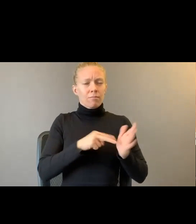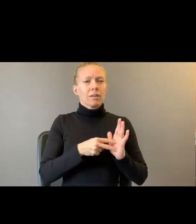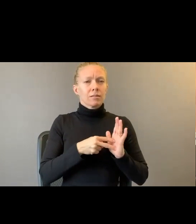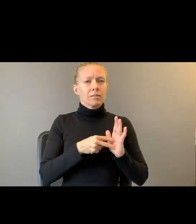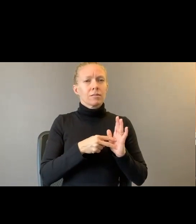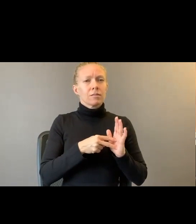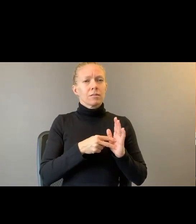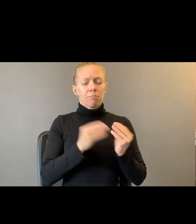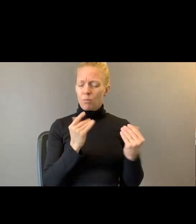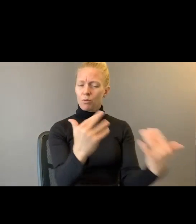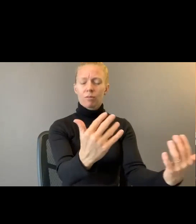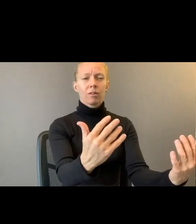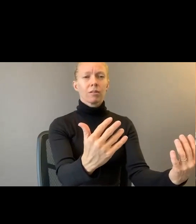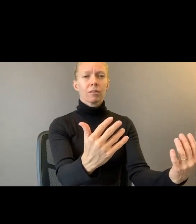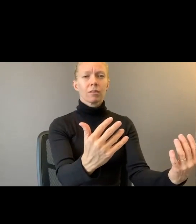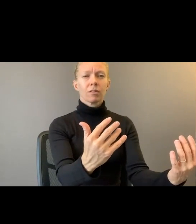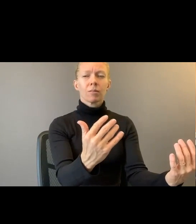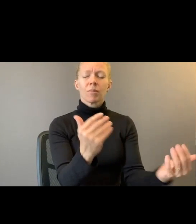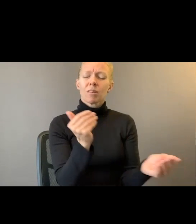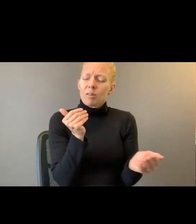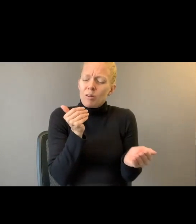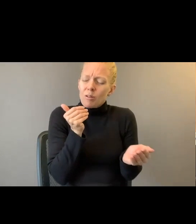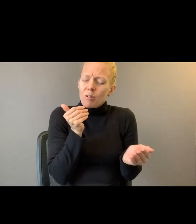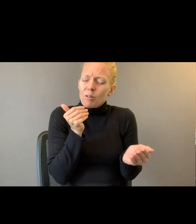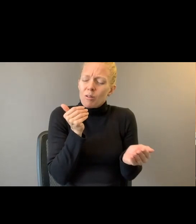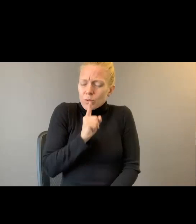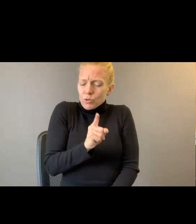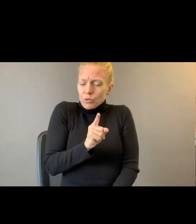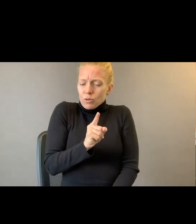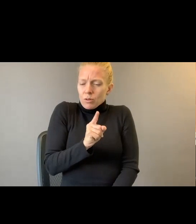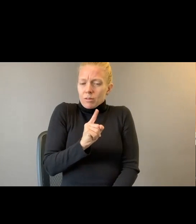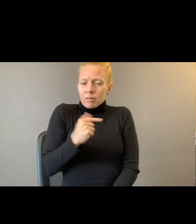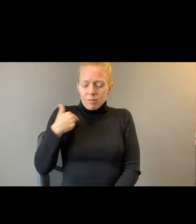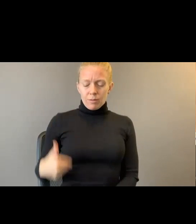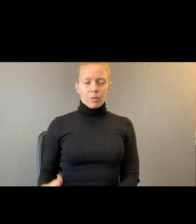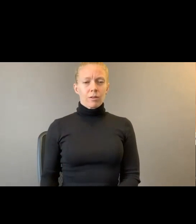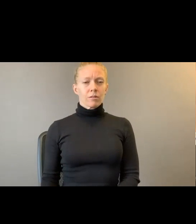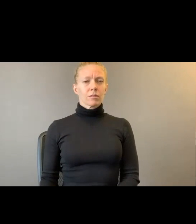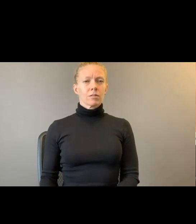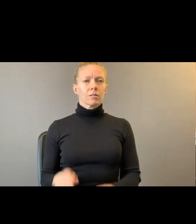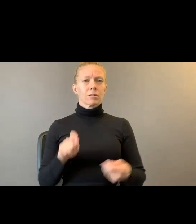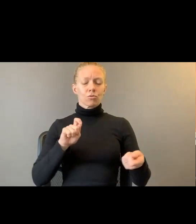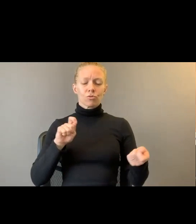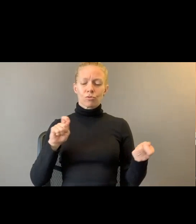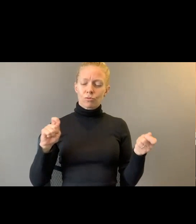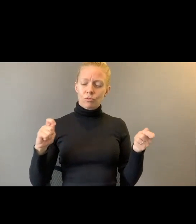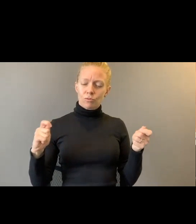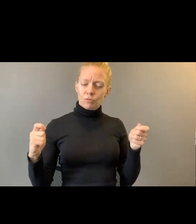I'm almost sure I'm here. Transformed. Torn apart.